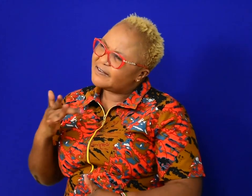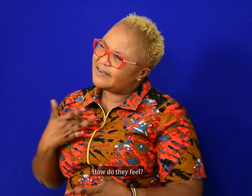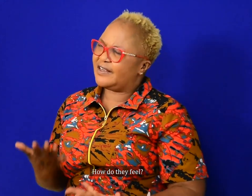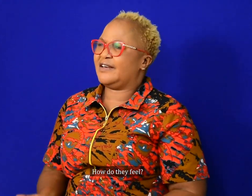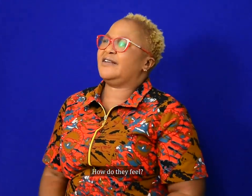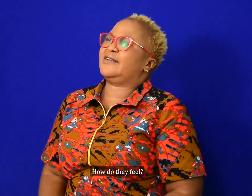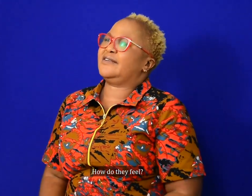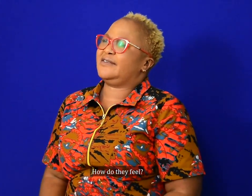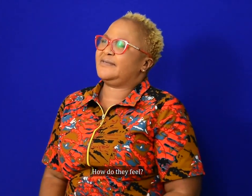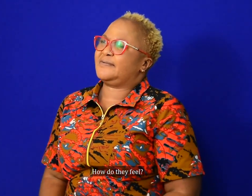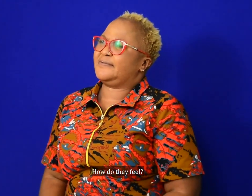How do they feel?